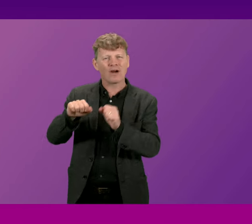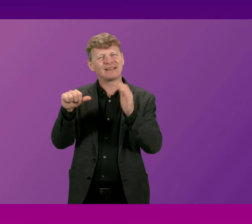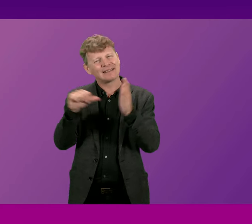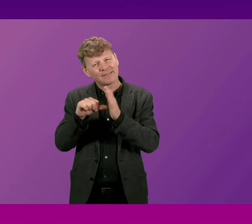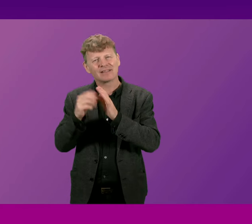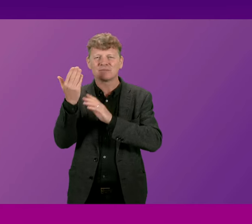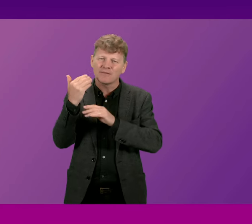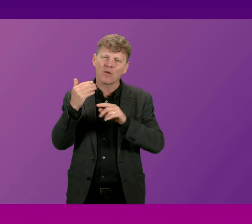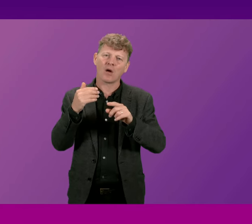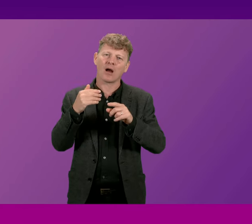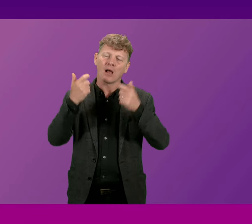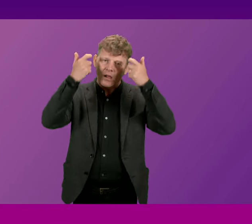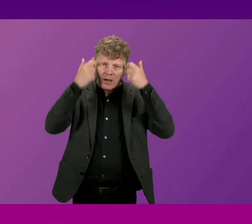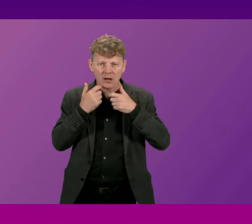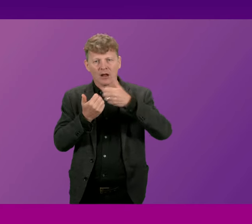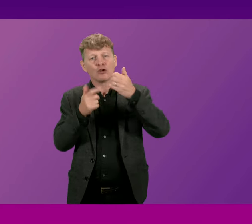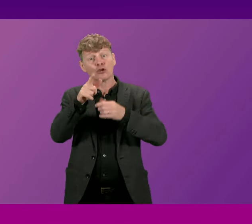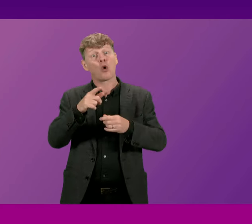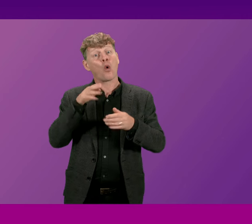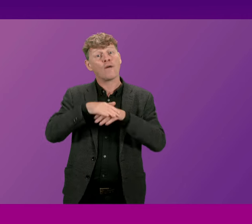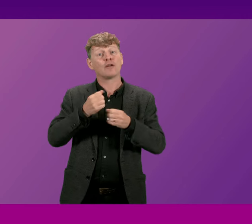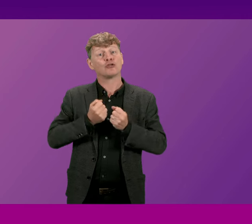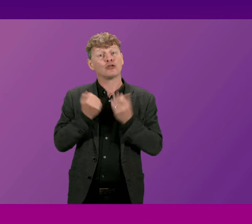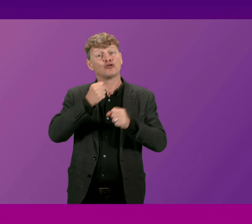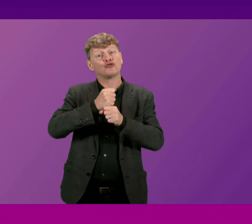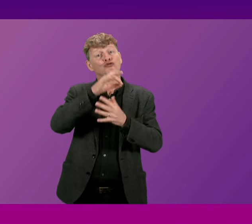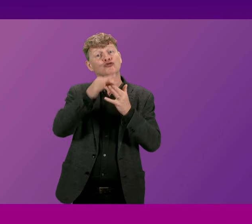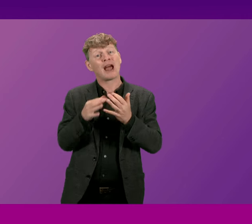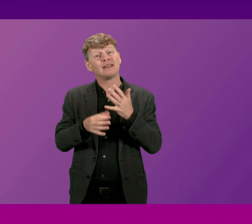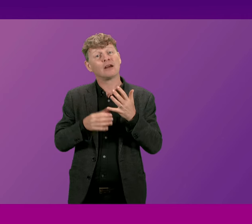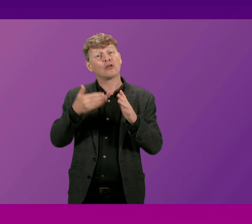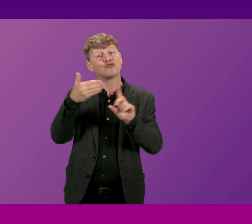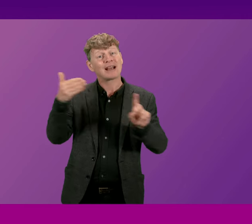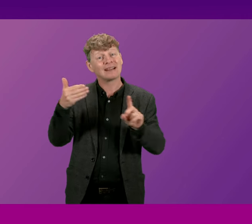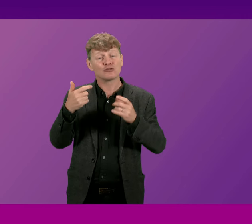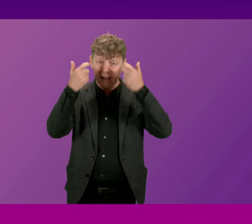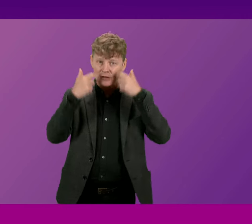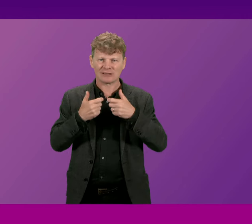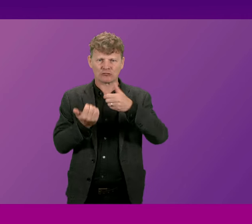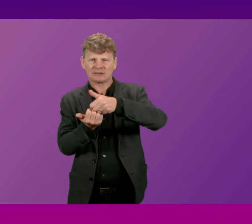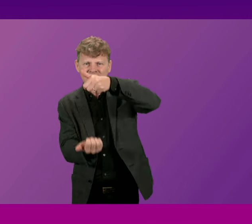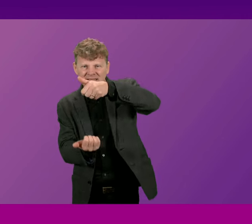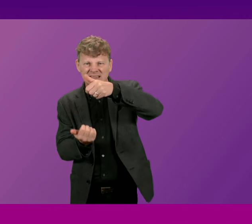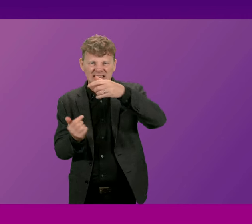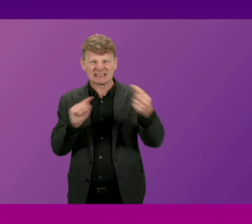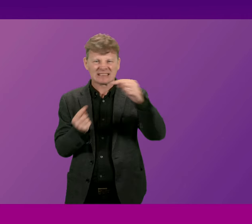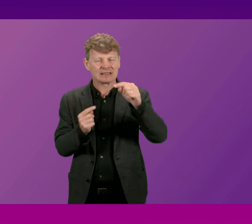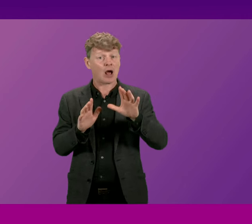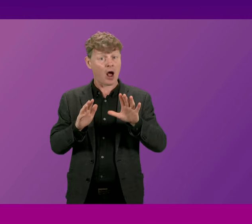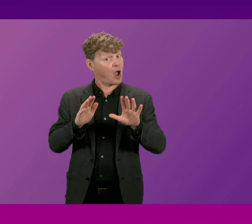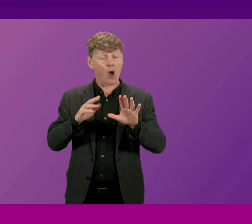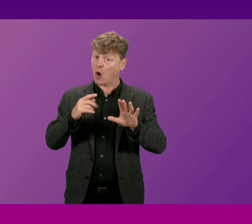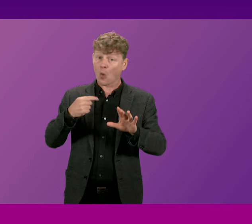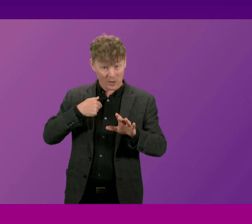ourselves in in relation to the gender recognition legislation and that is no walking away from the commitment to end